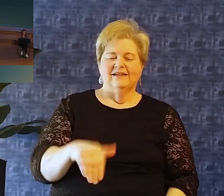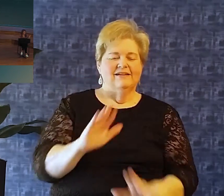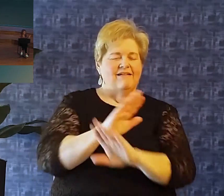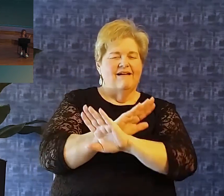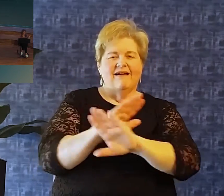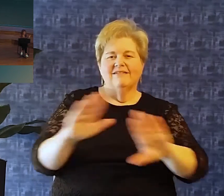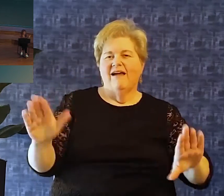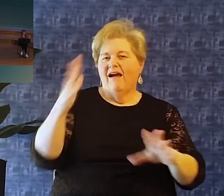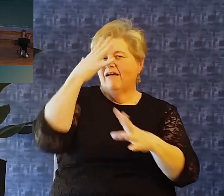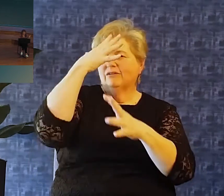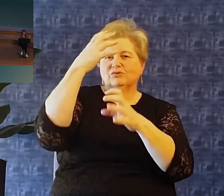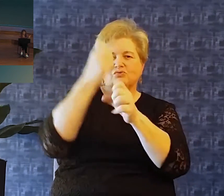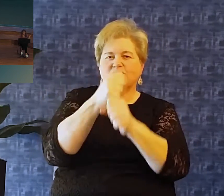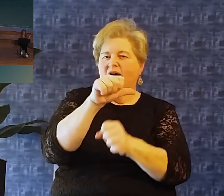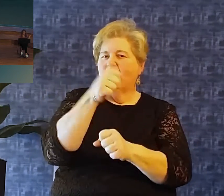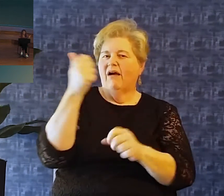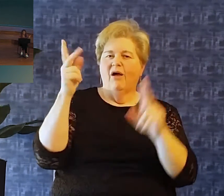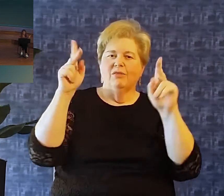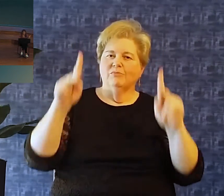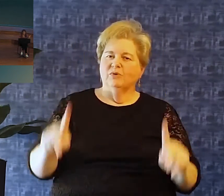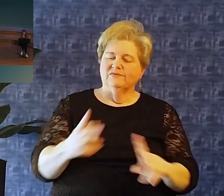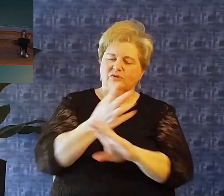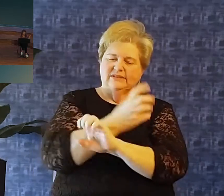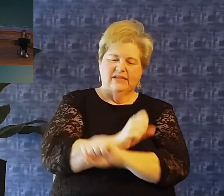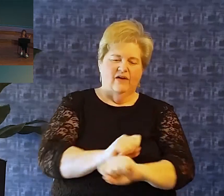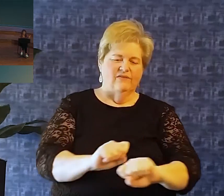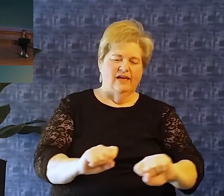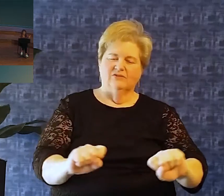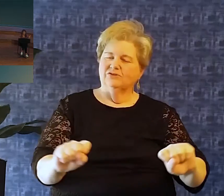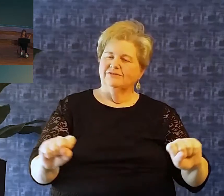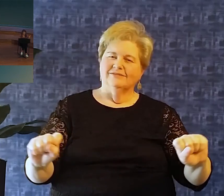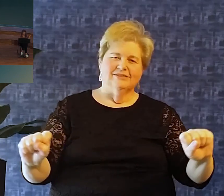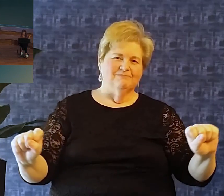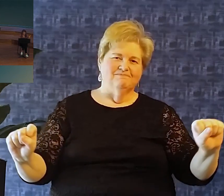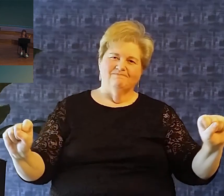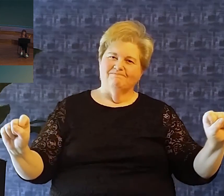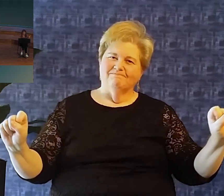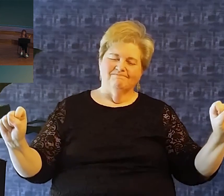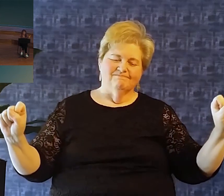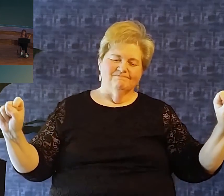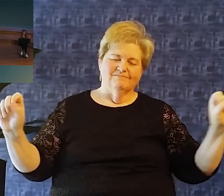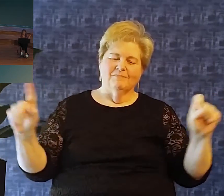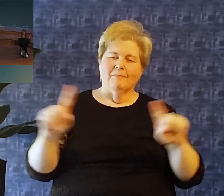I dare not trust the sweetest praise